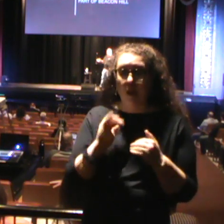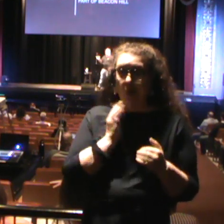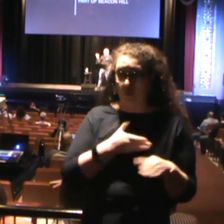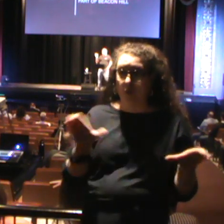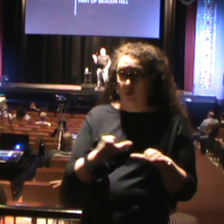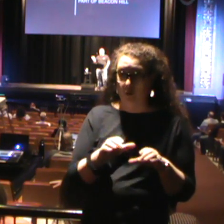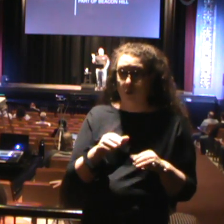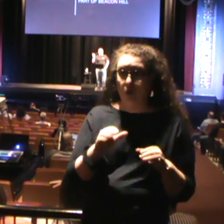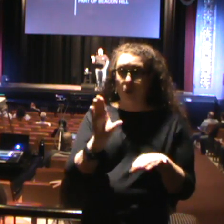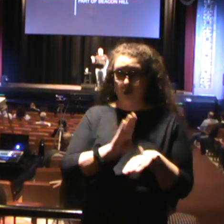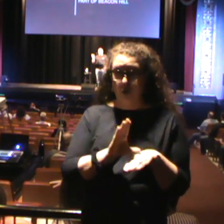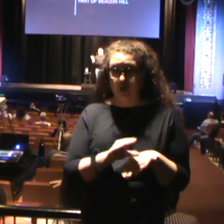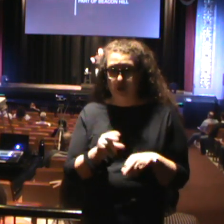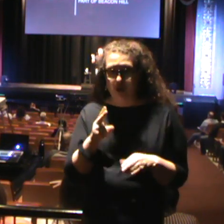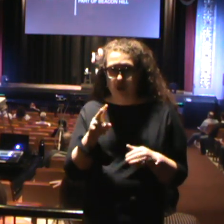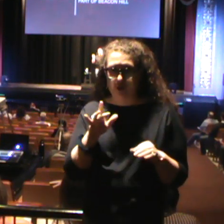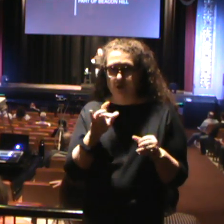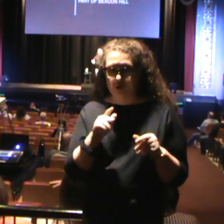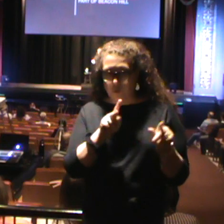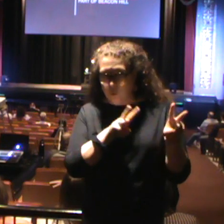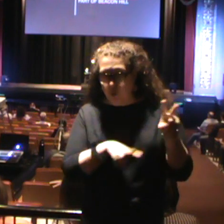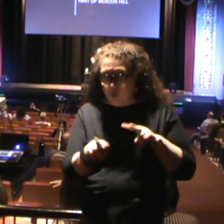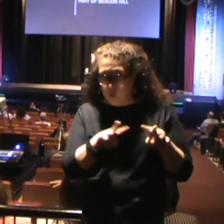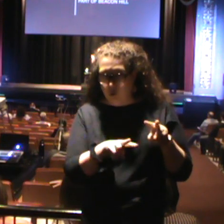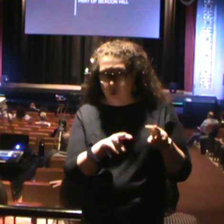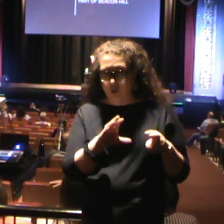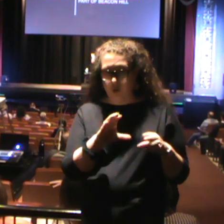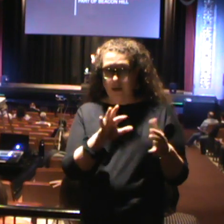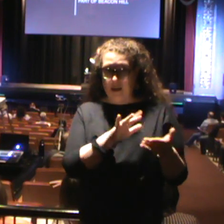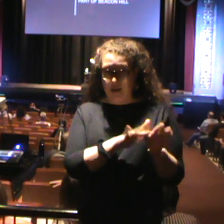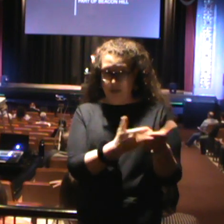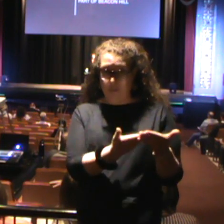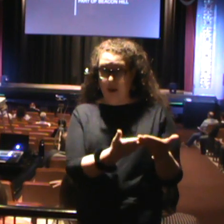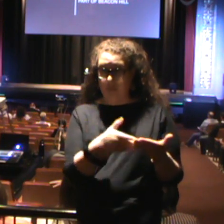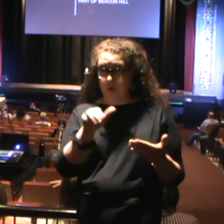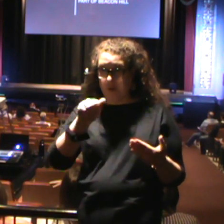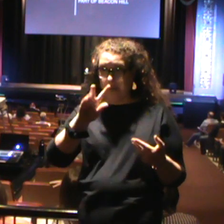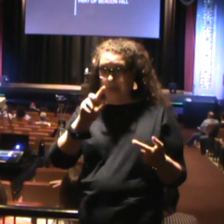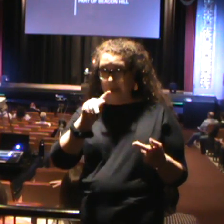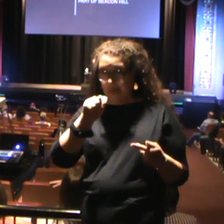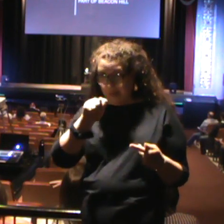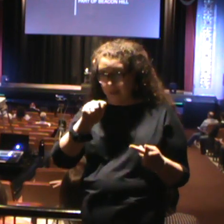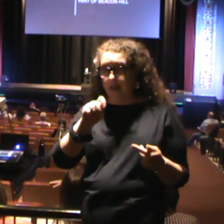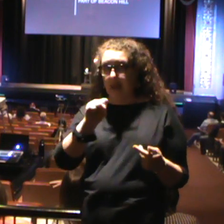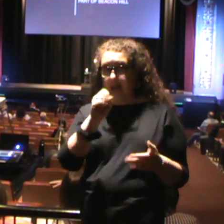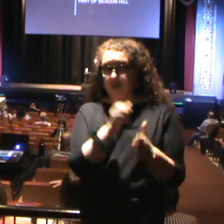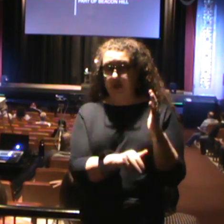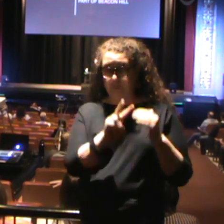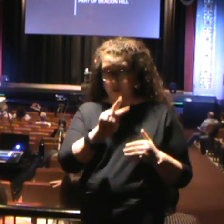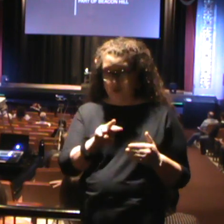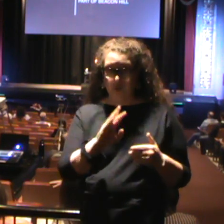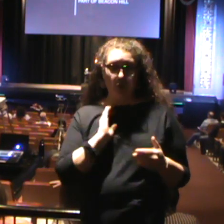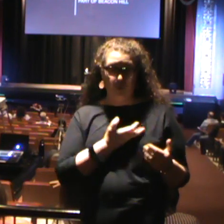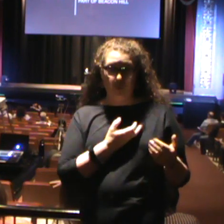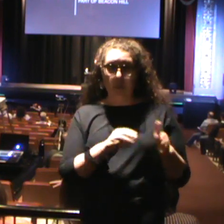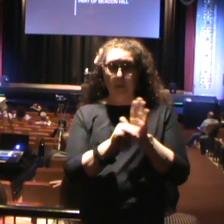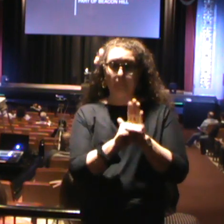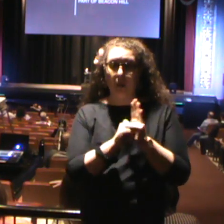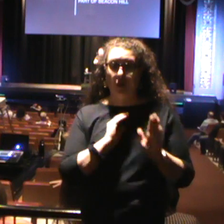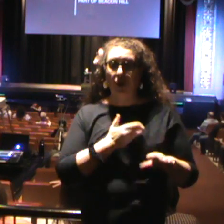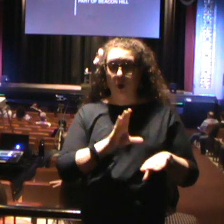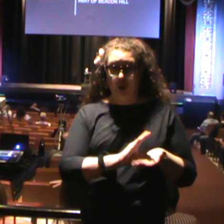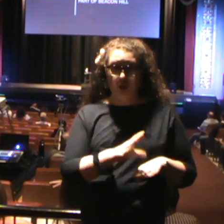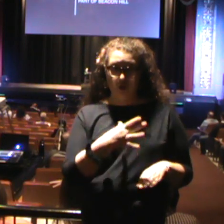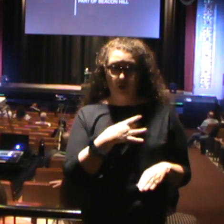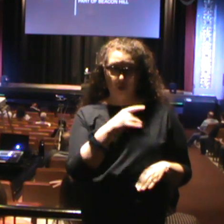and see that the way that the early church did it. And that's what we try to model our church after. We love living